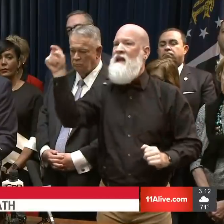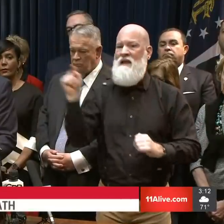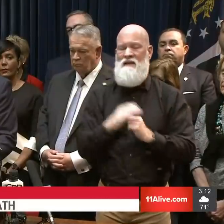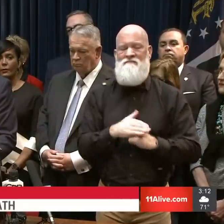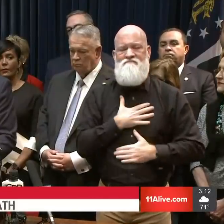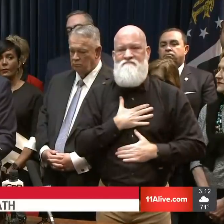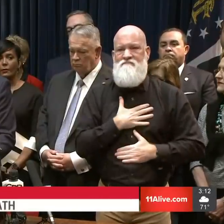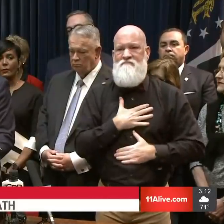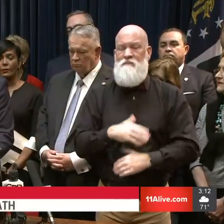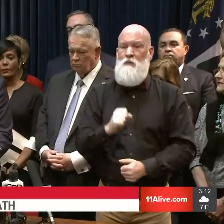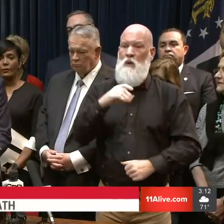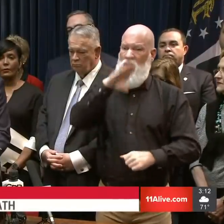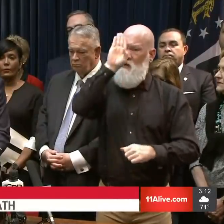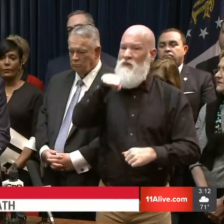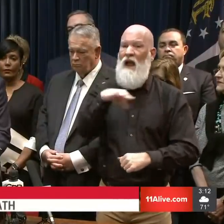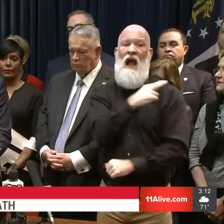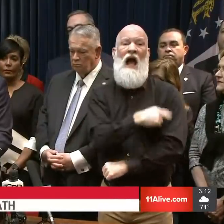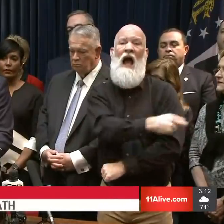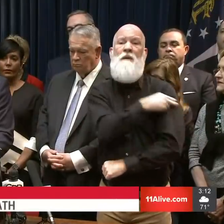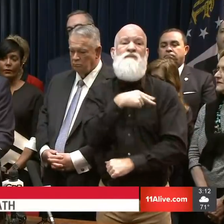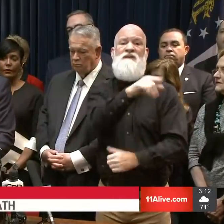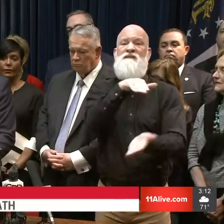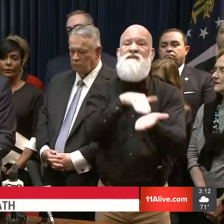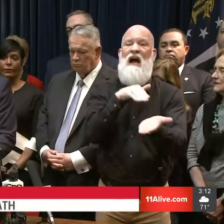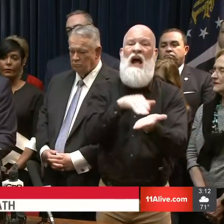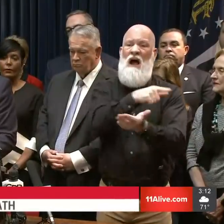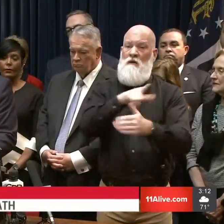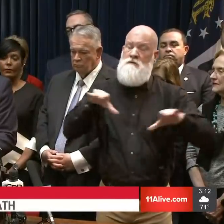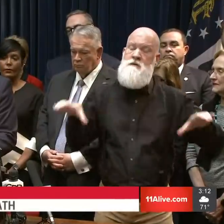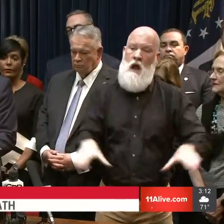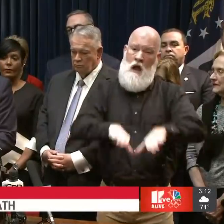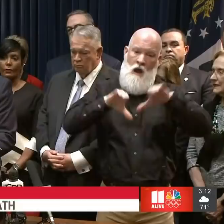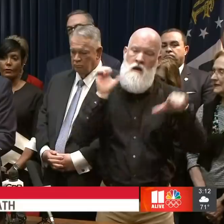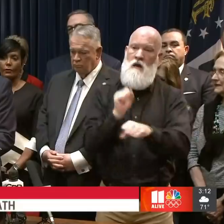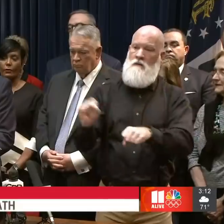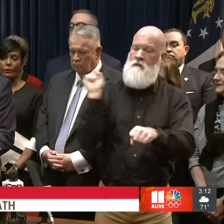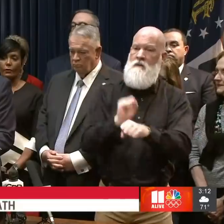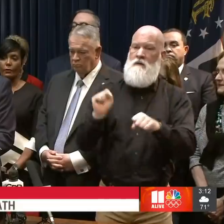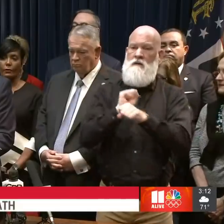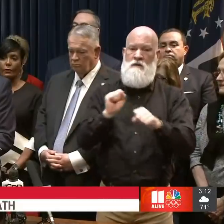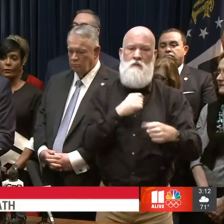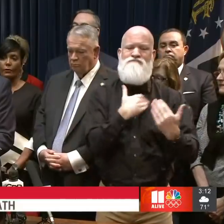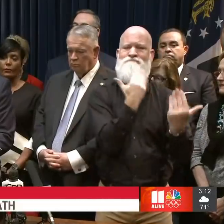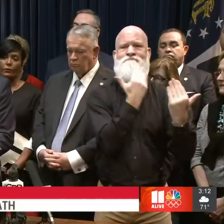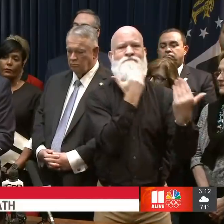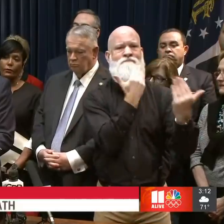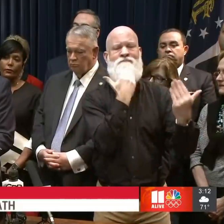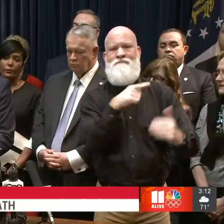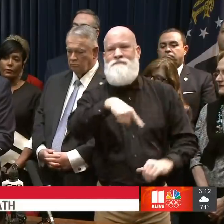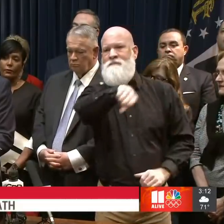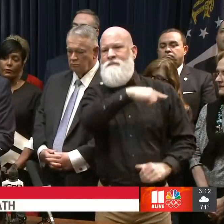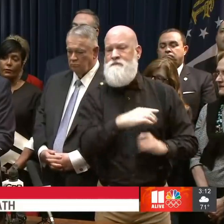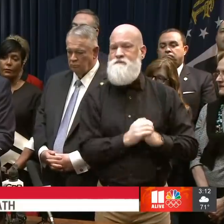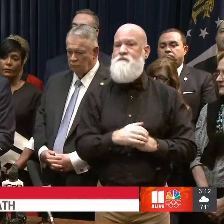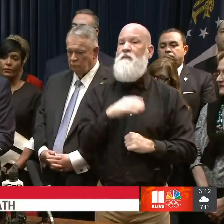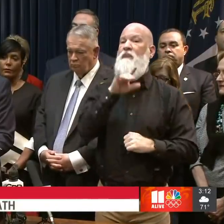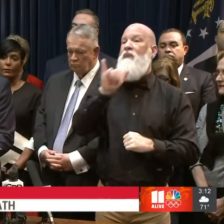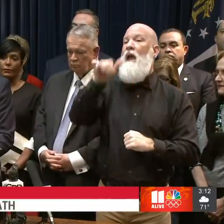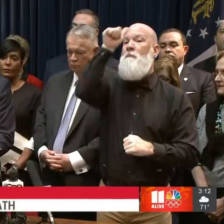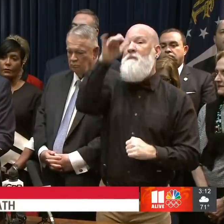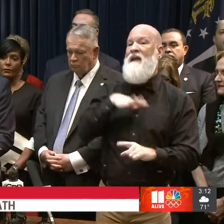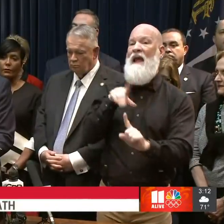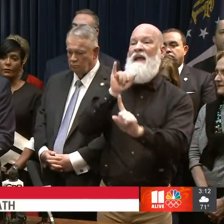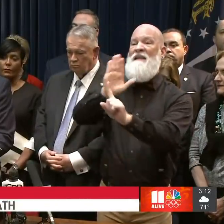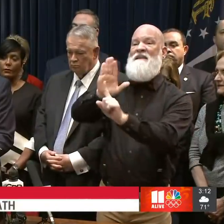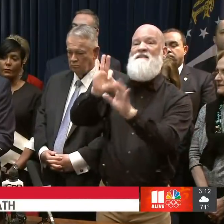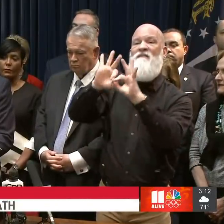everything that they could and I greatly appreciate their efforts. Our hearts go out to his loved ones, friends and the